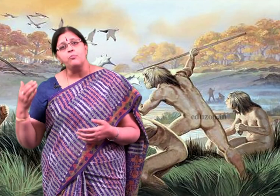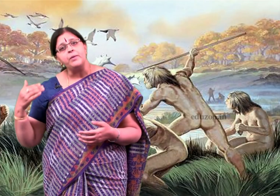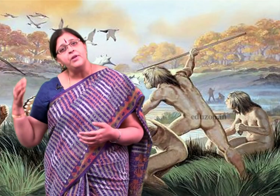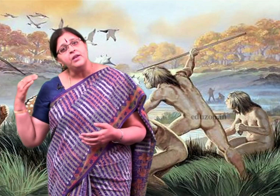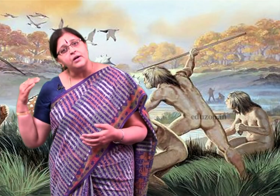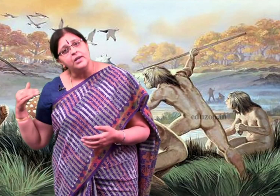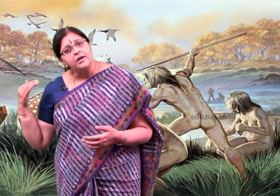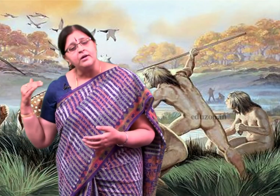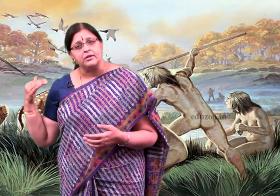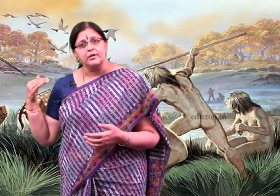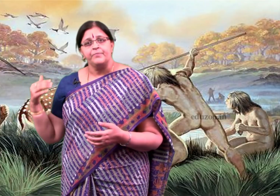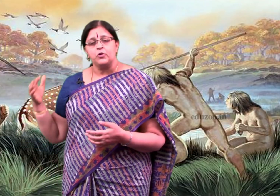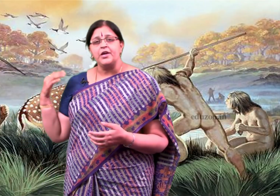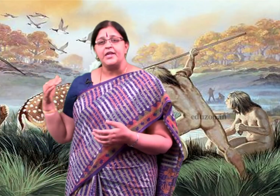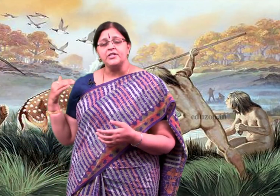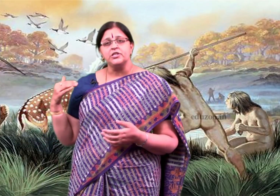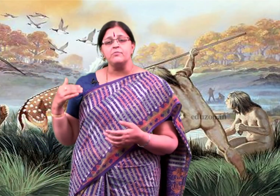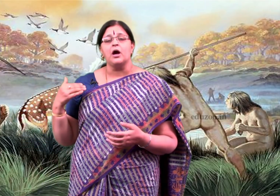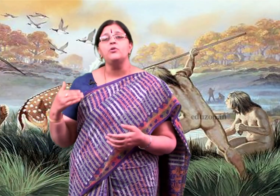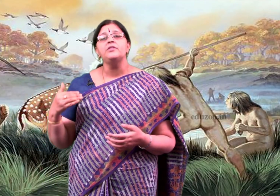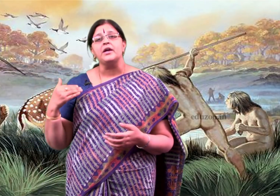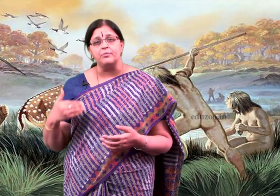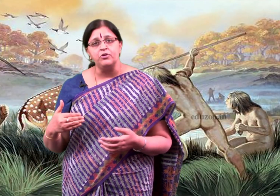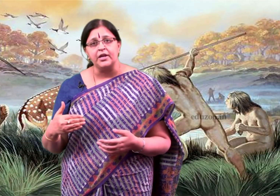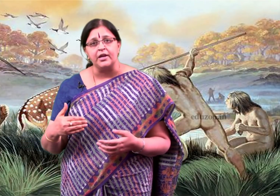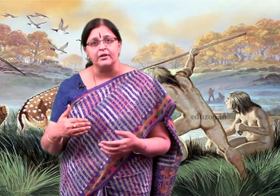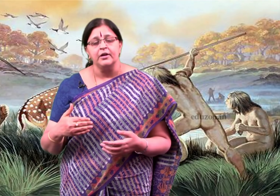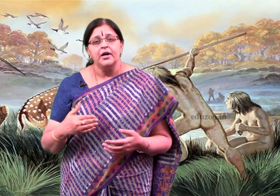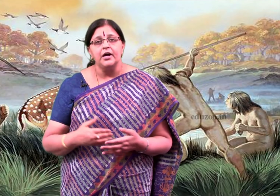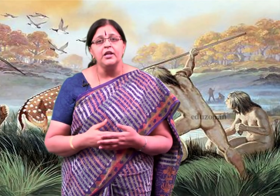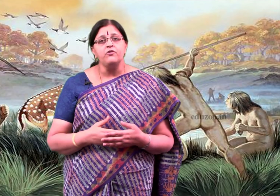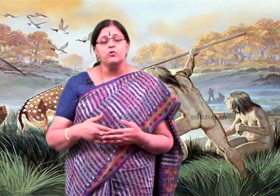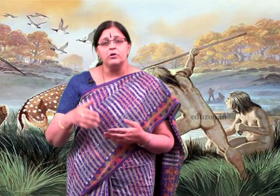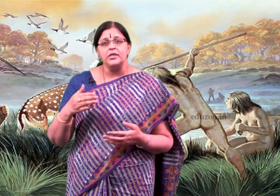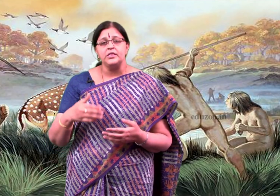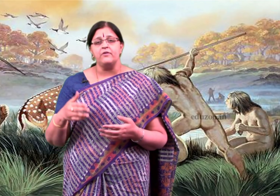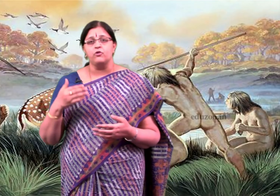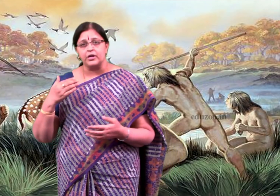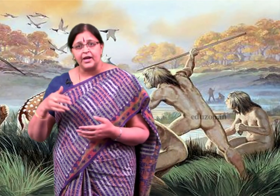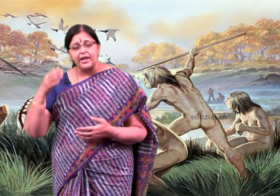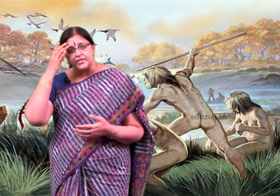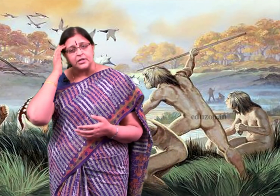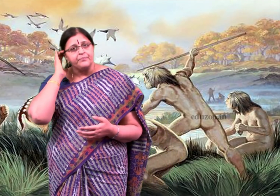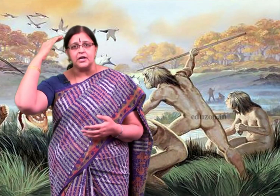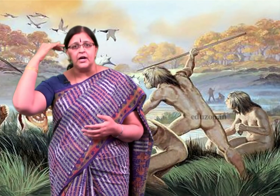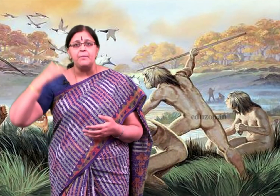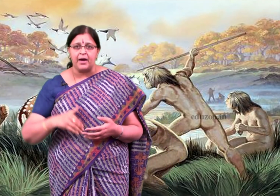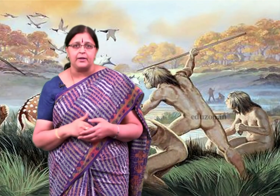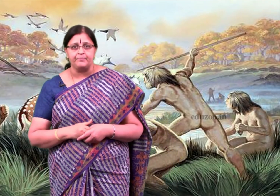how people in earlier, you know in ancient times, how did they communicate, earlier if you go and see if you recollect the early man,